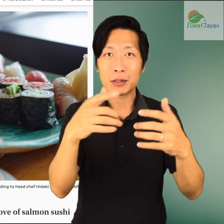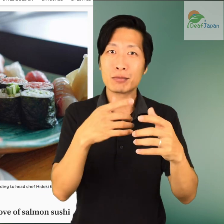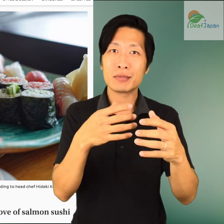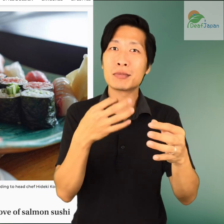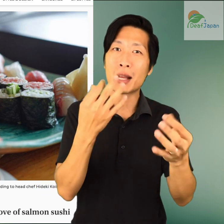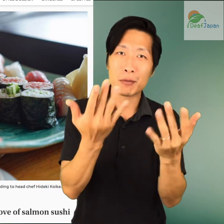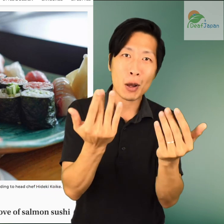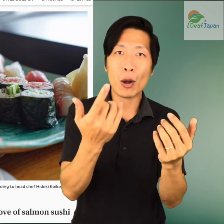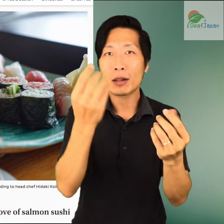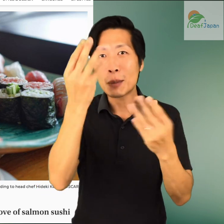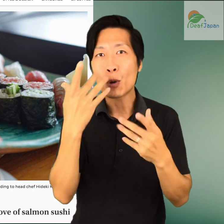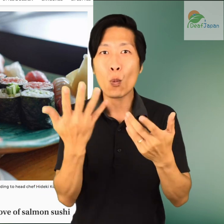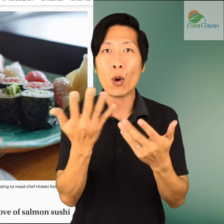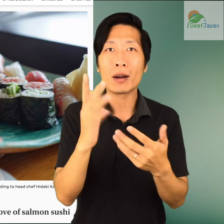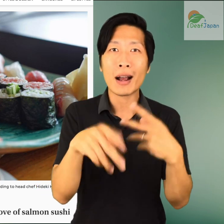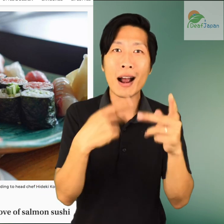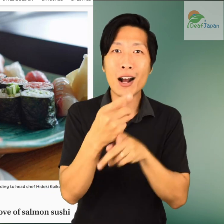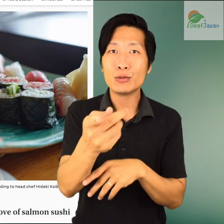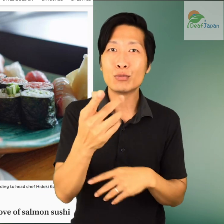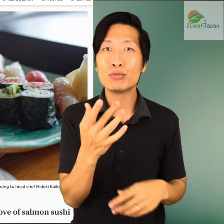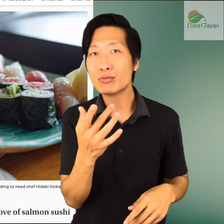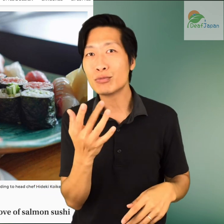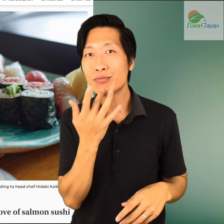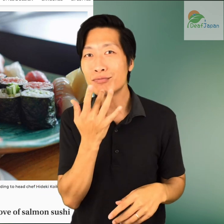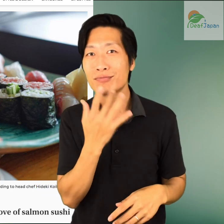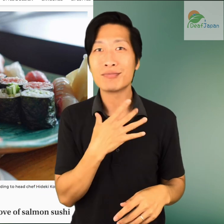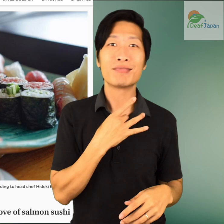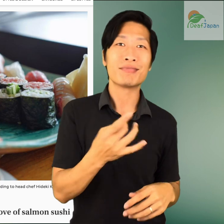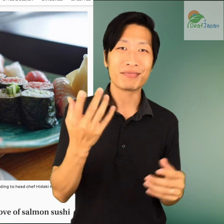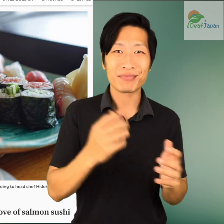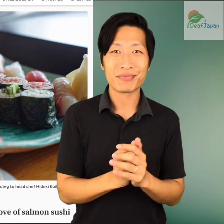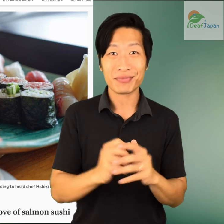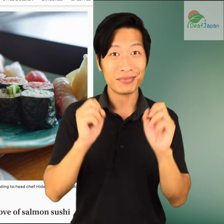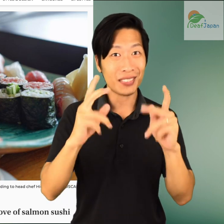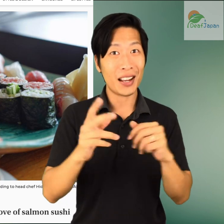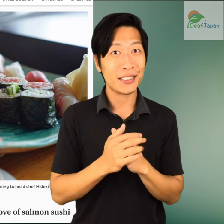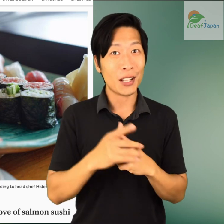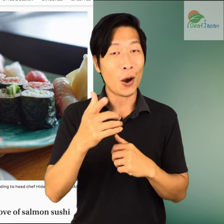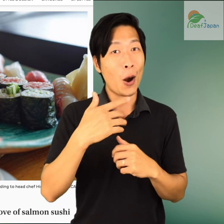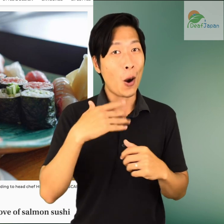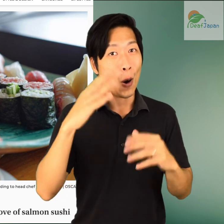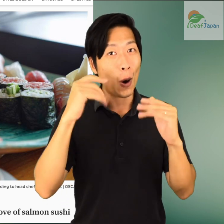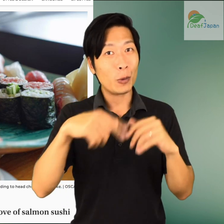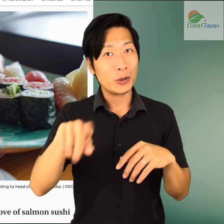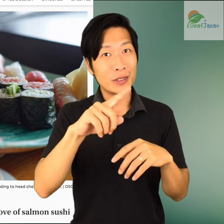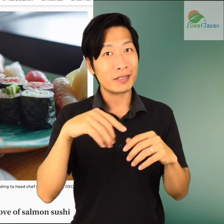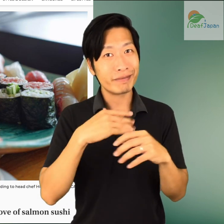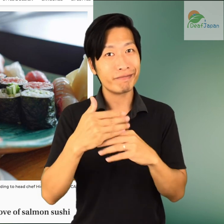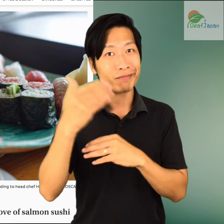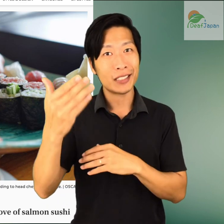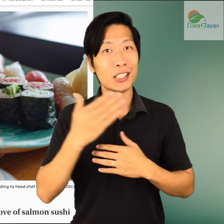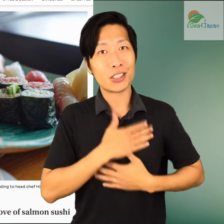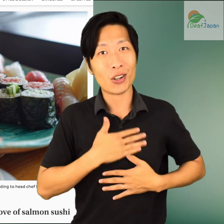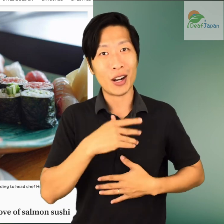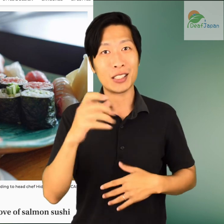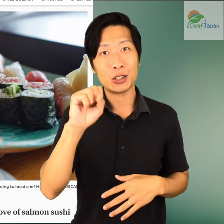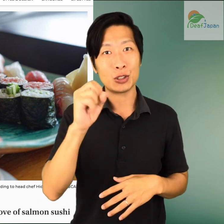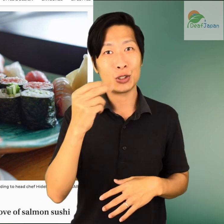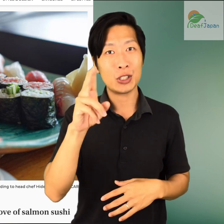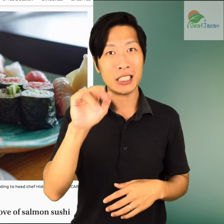What kind of sushi do you like to eat? Alright, well, I hope you all enjoy your next sushi meal.